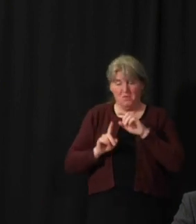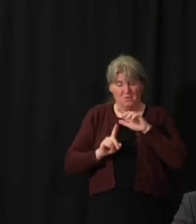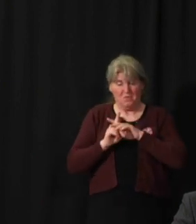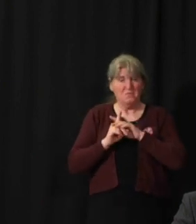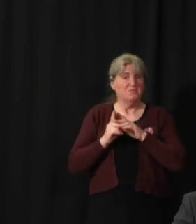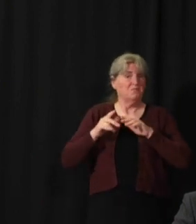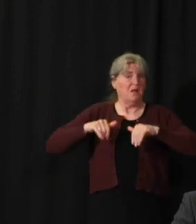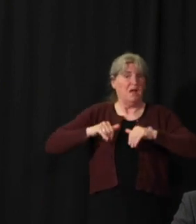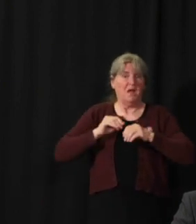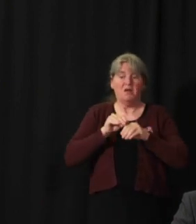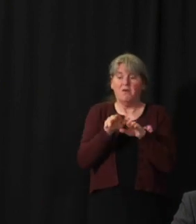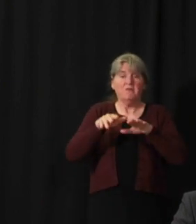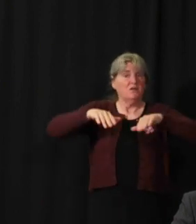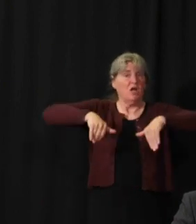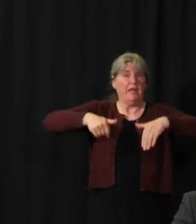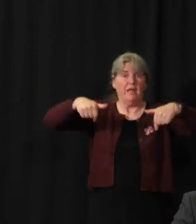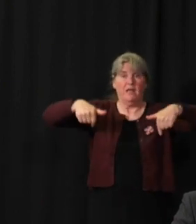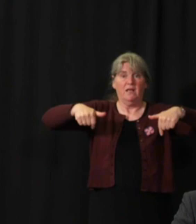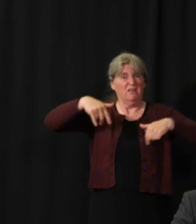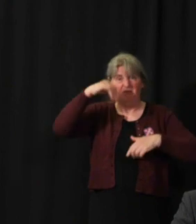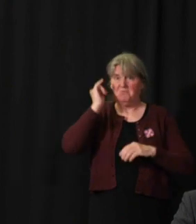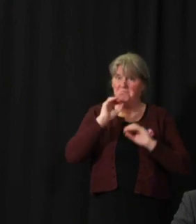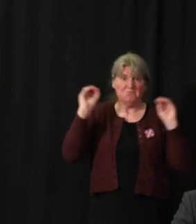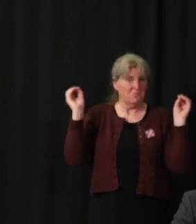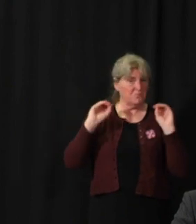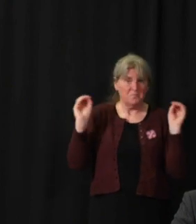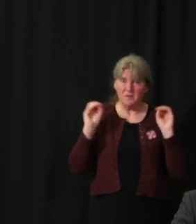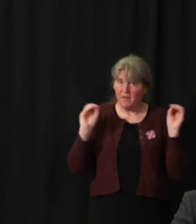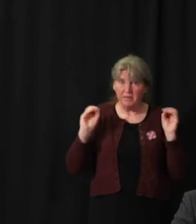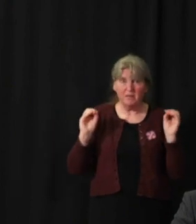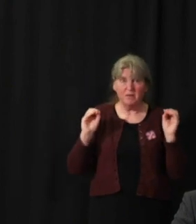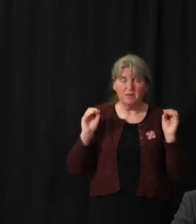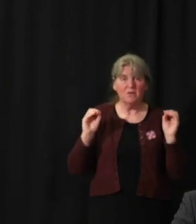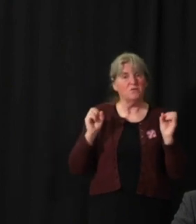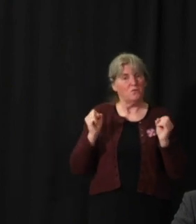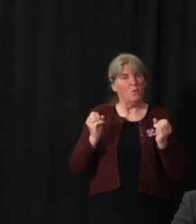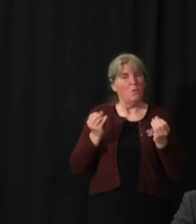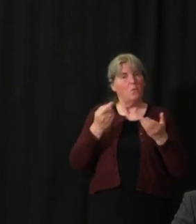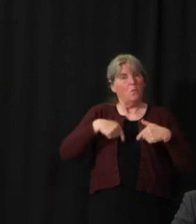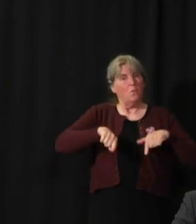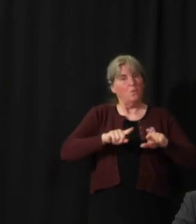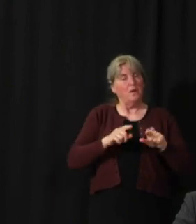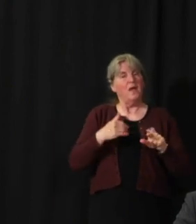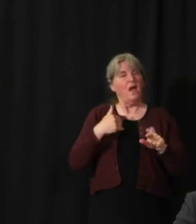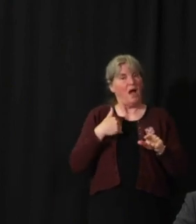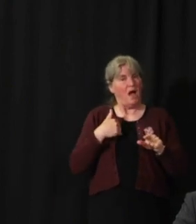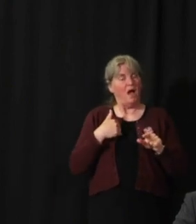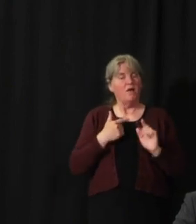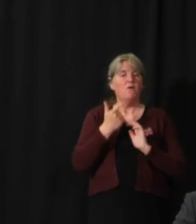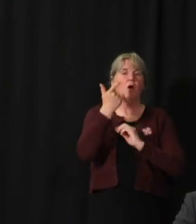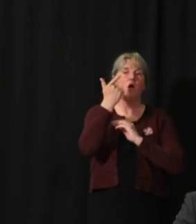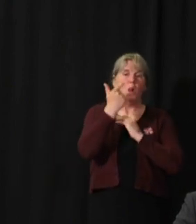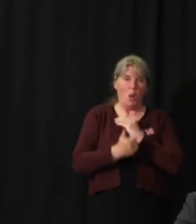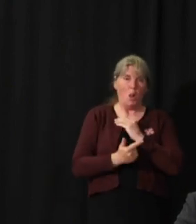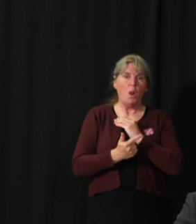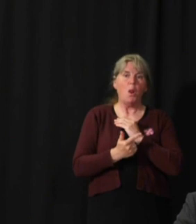circulation of COVID, then we have an exceedingly low